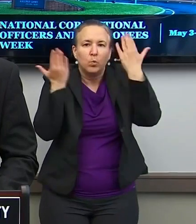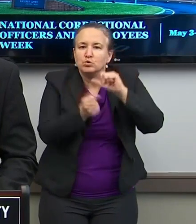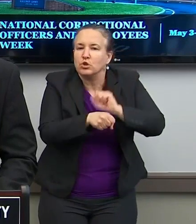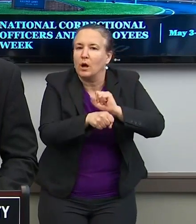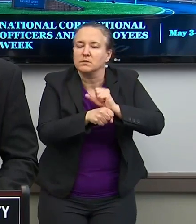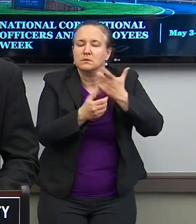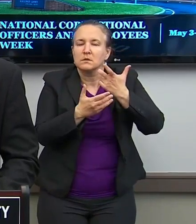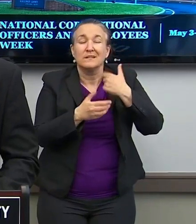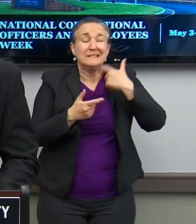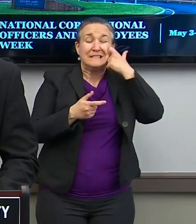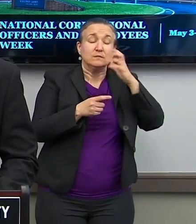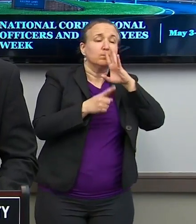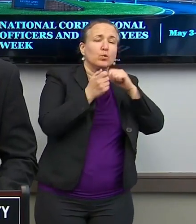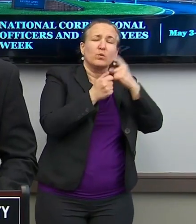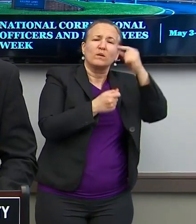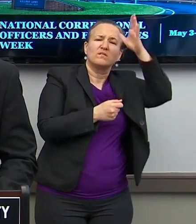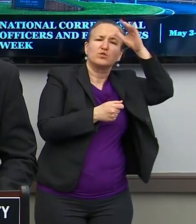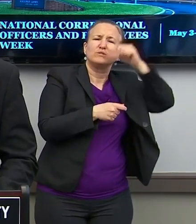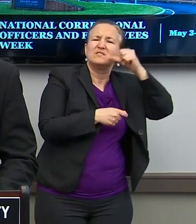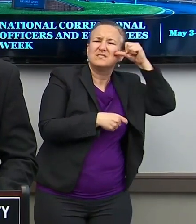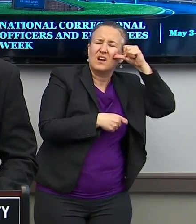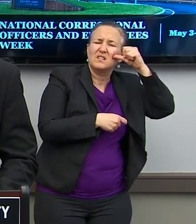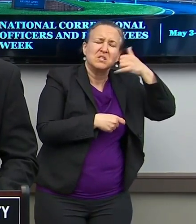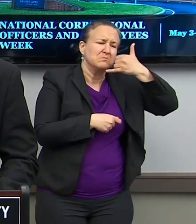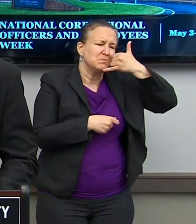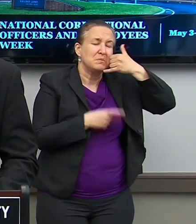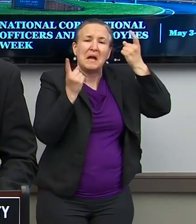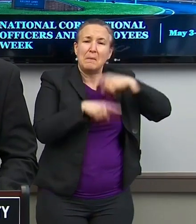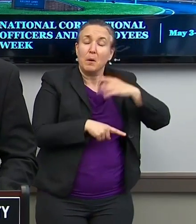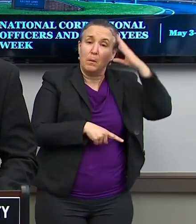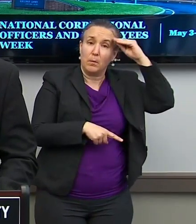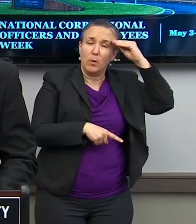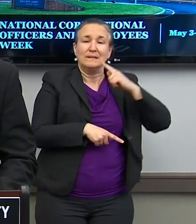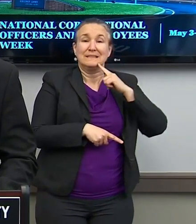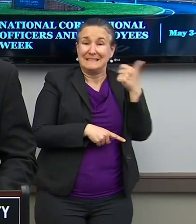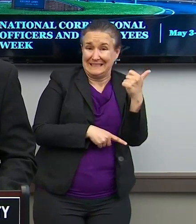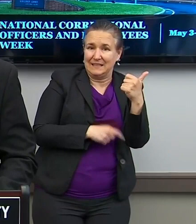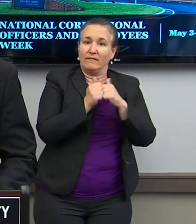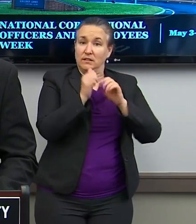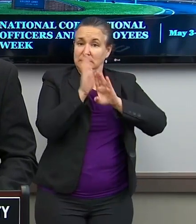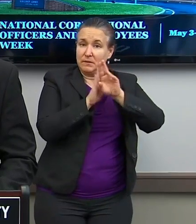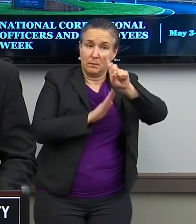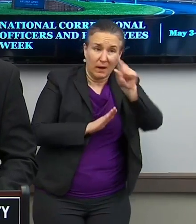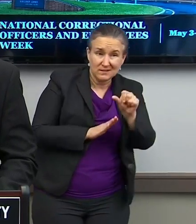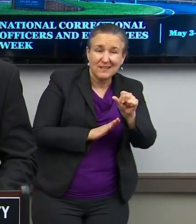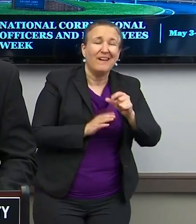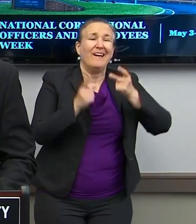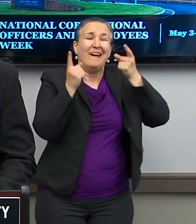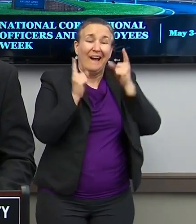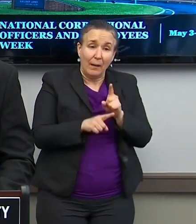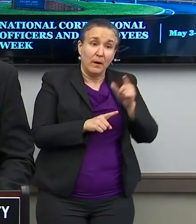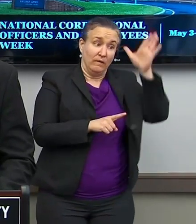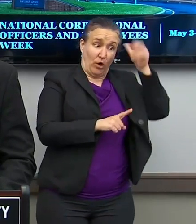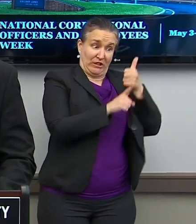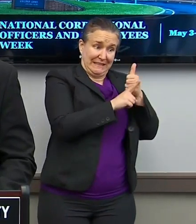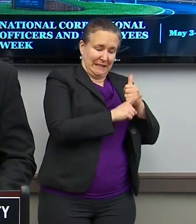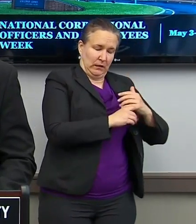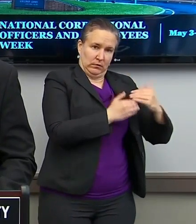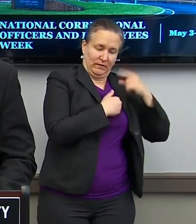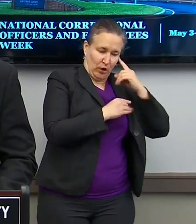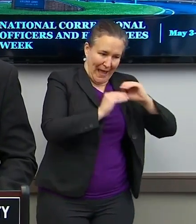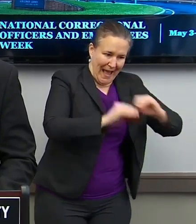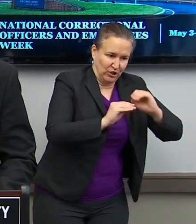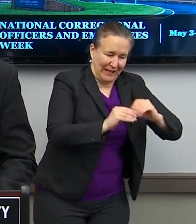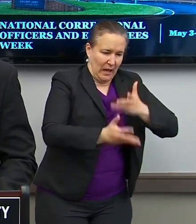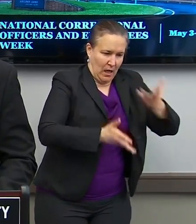I just spoke to a father yesterday on the phone of a 10-year-old boy with developmental disabilities where he's responsible to educate his child and